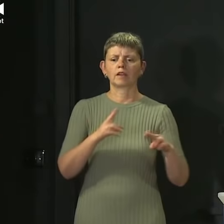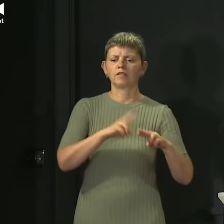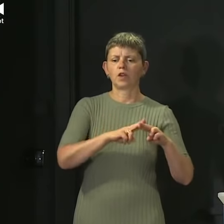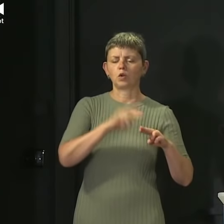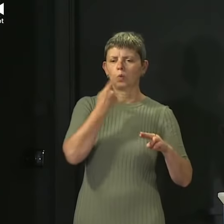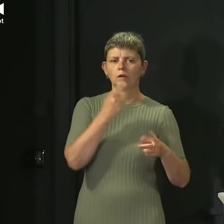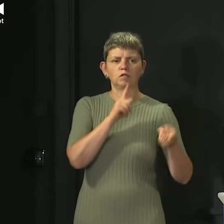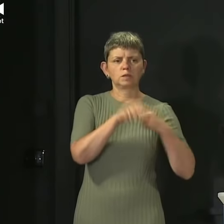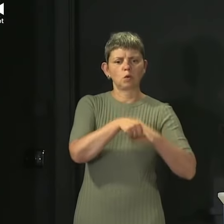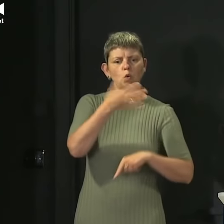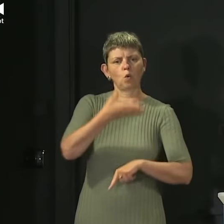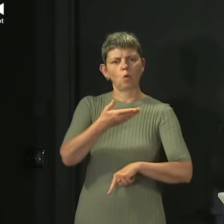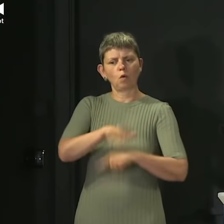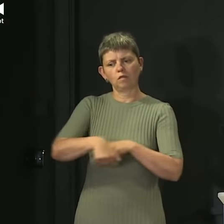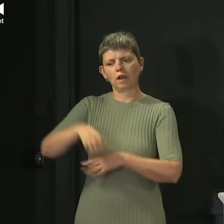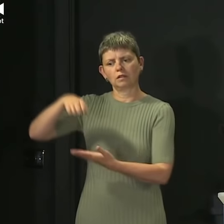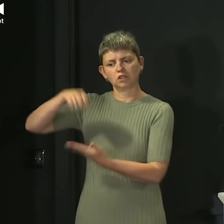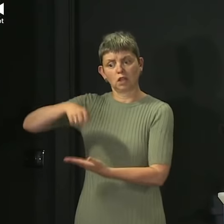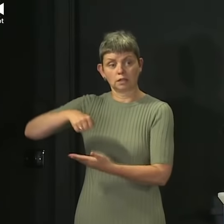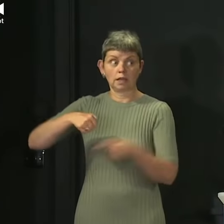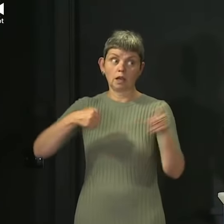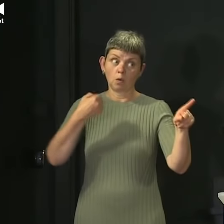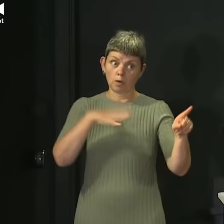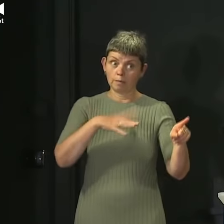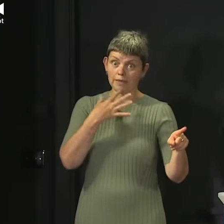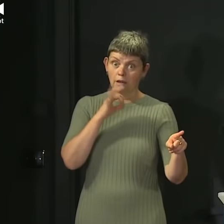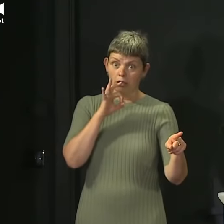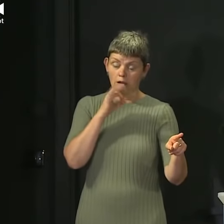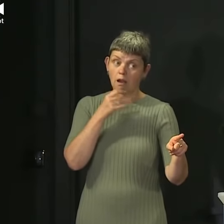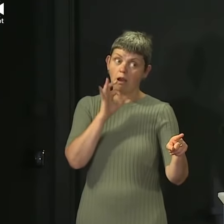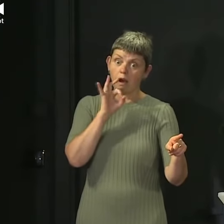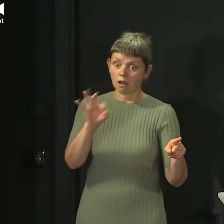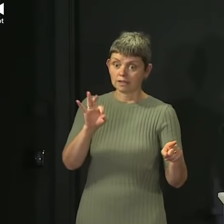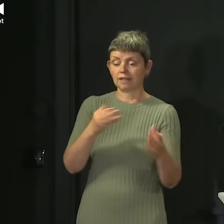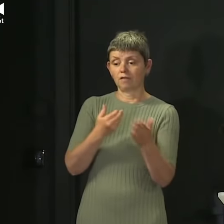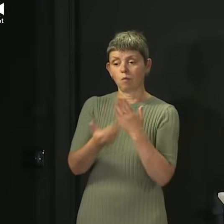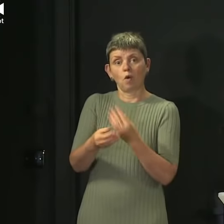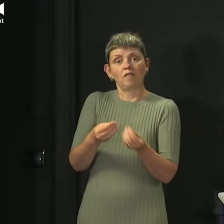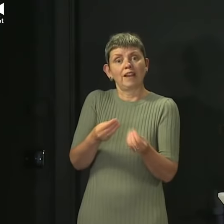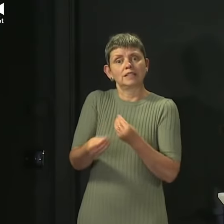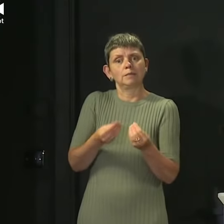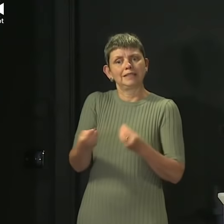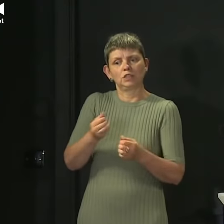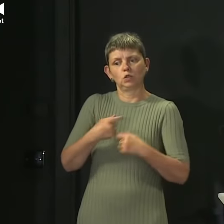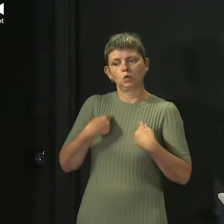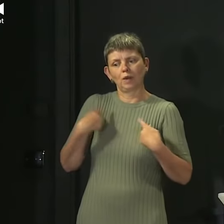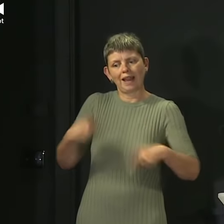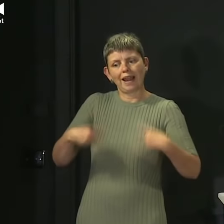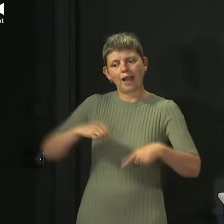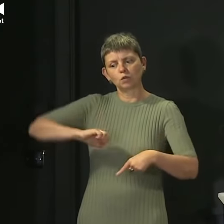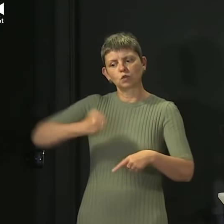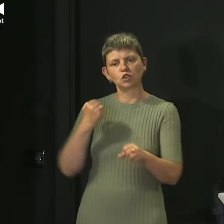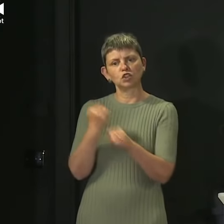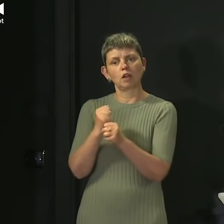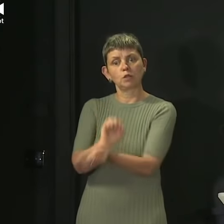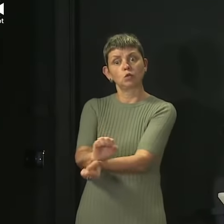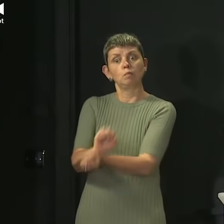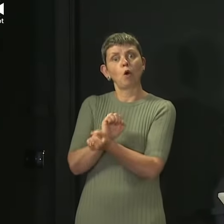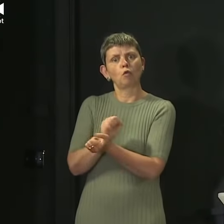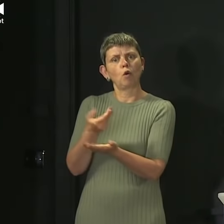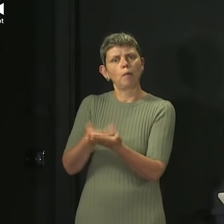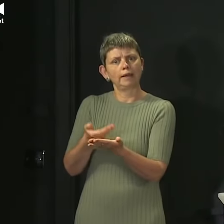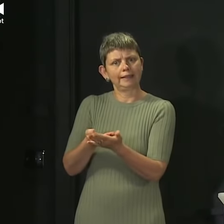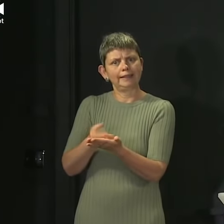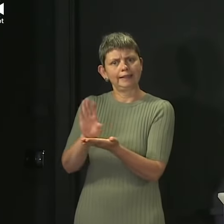arguing for some time now for a significant increase and increased flexibility in the Scottish Government's borrowing powers to allow us to respond more